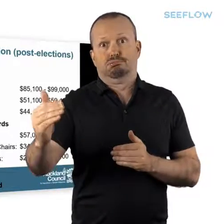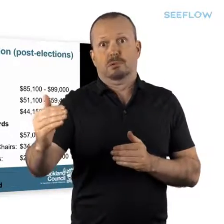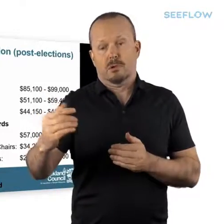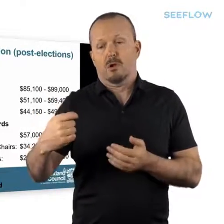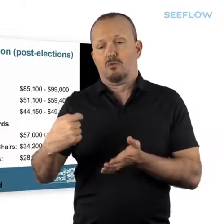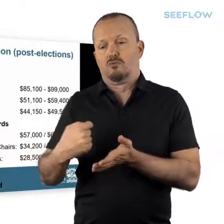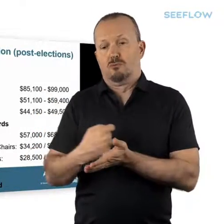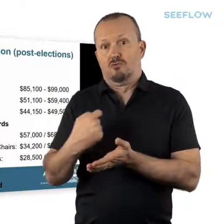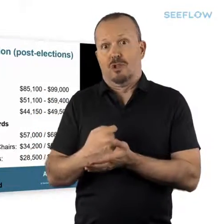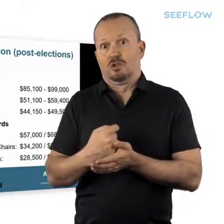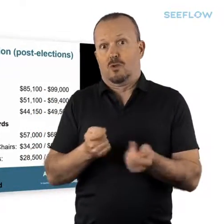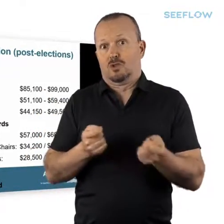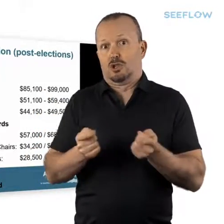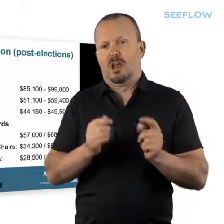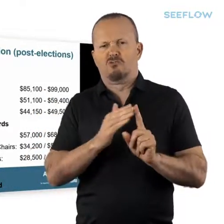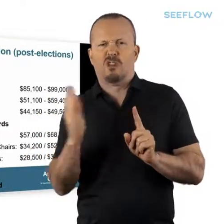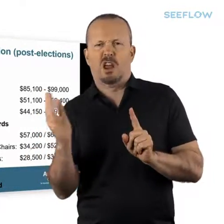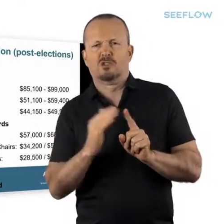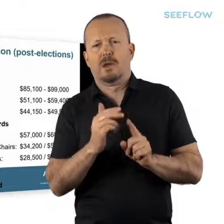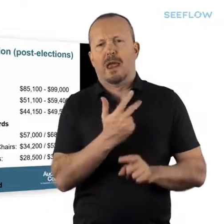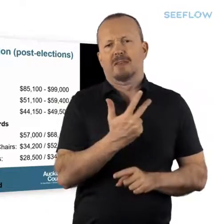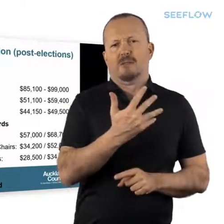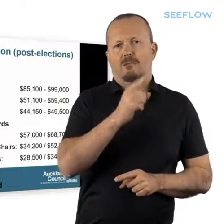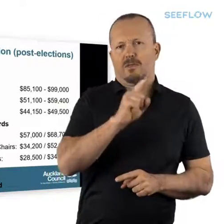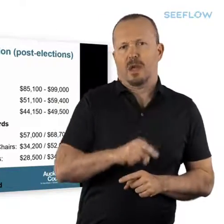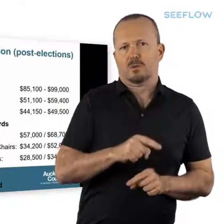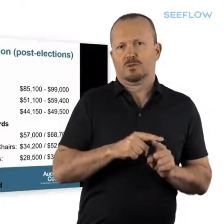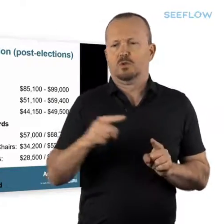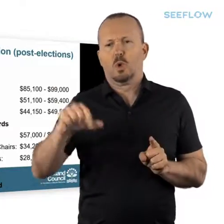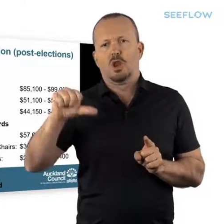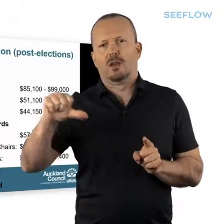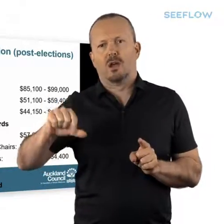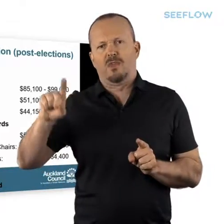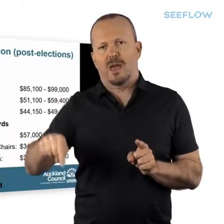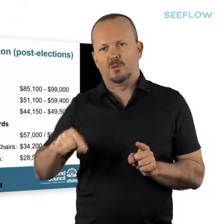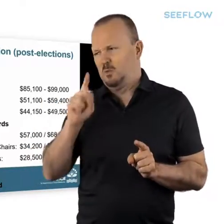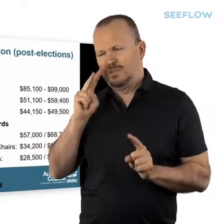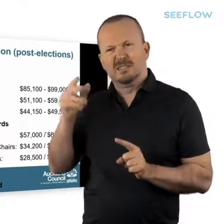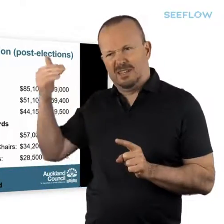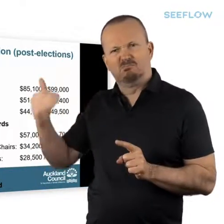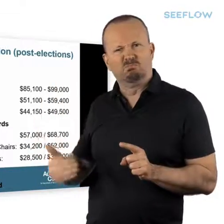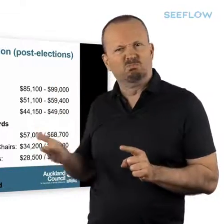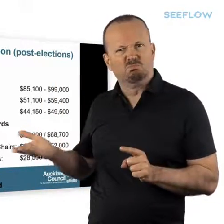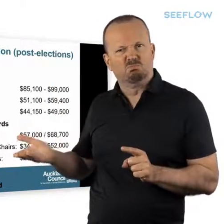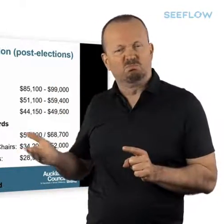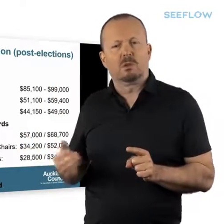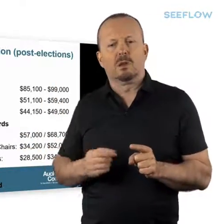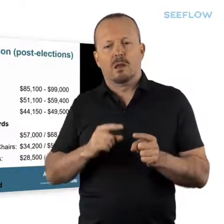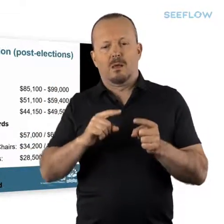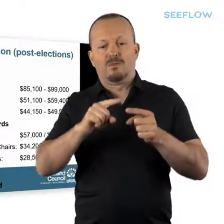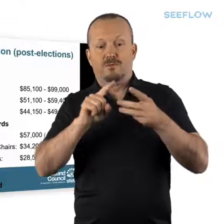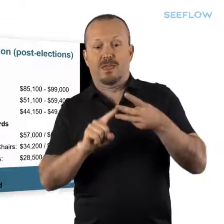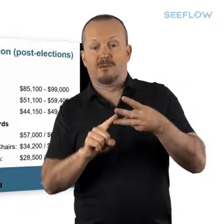the remuneration of the chairs will range between 85,000 to 99,000.